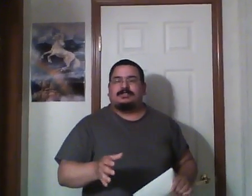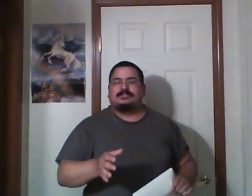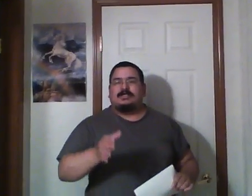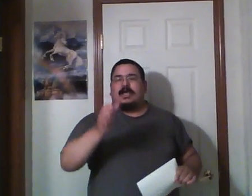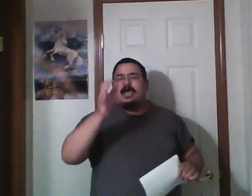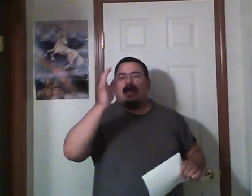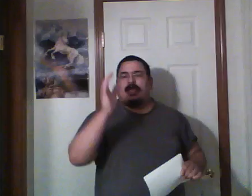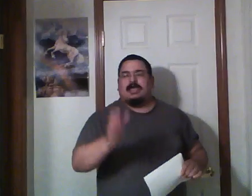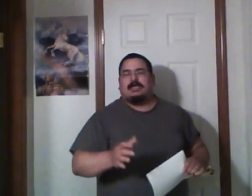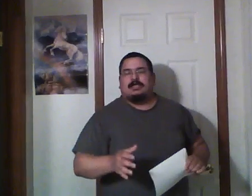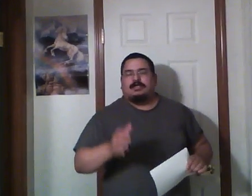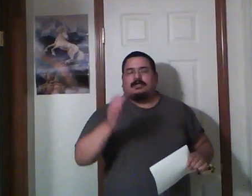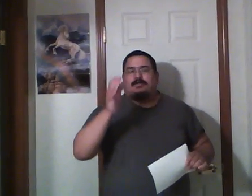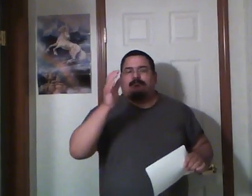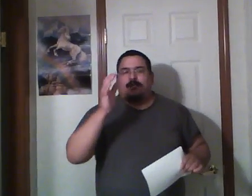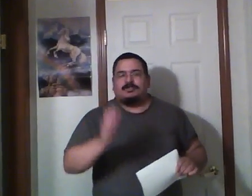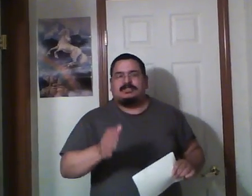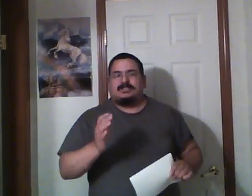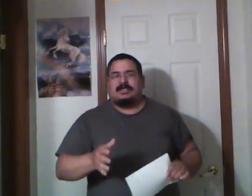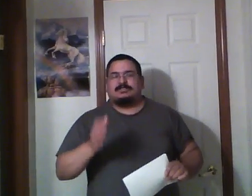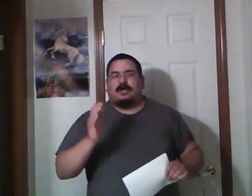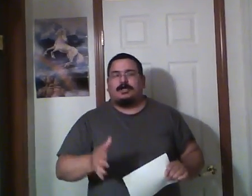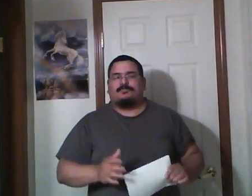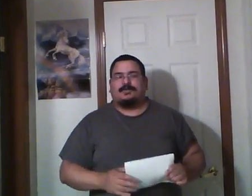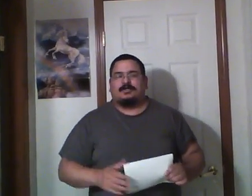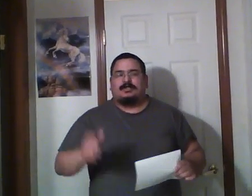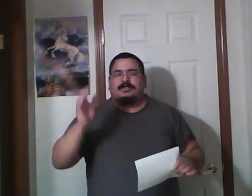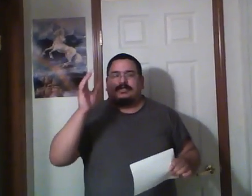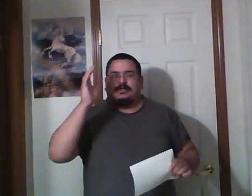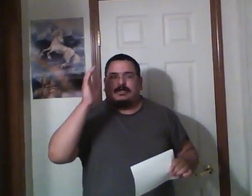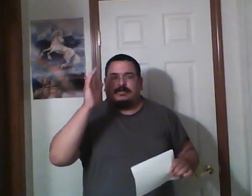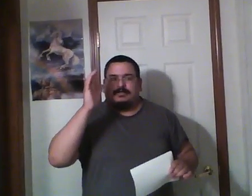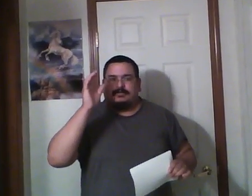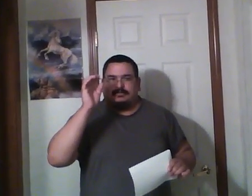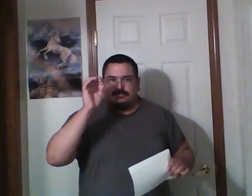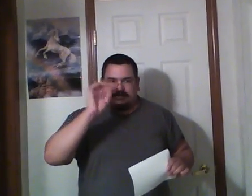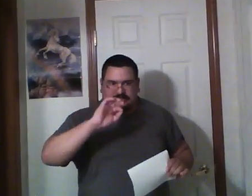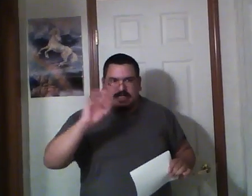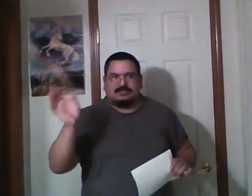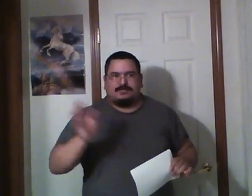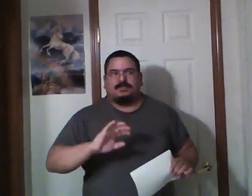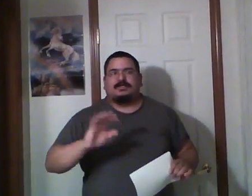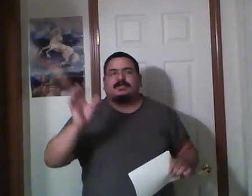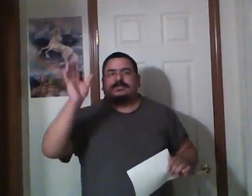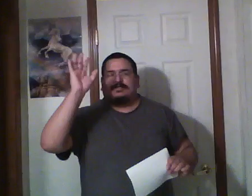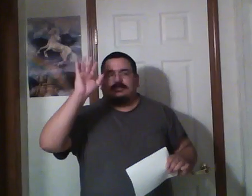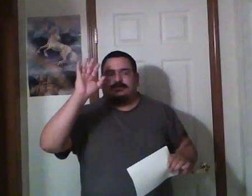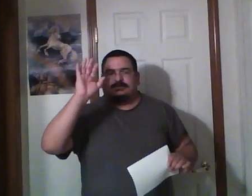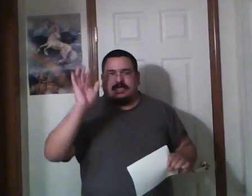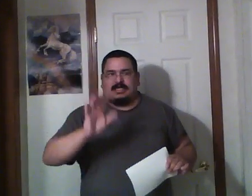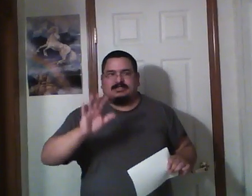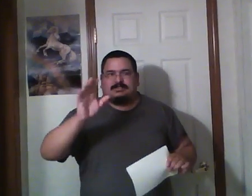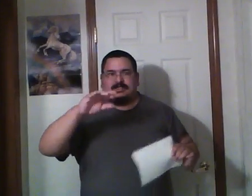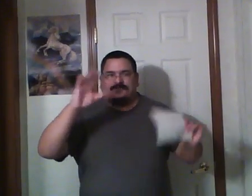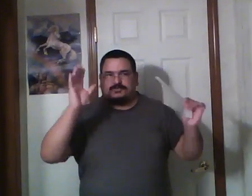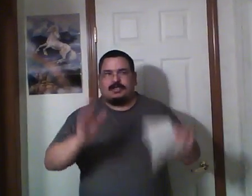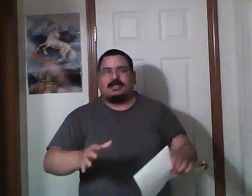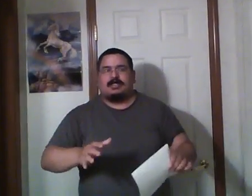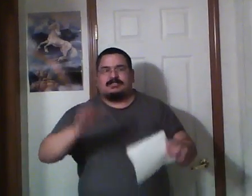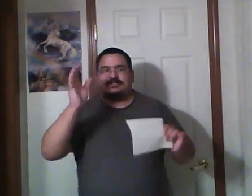a Most Intense Art Book sketchbook. Sketch, it's for $20, it's